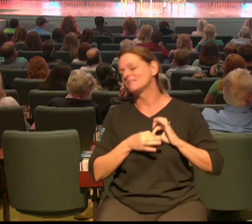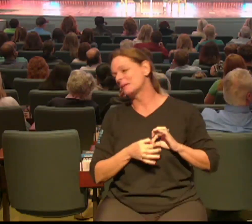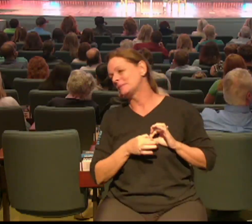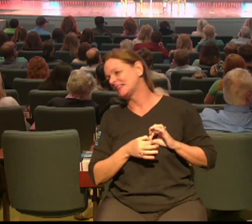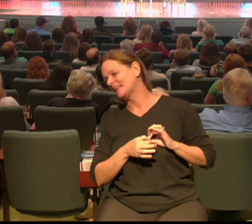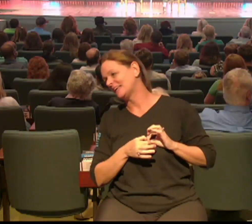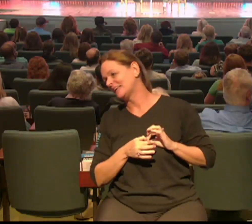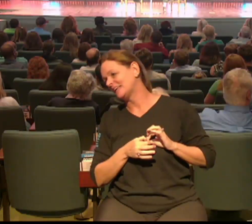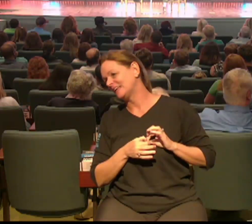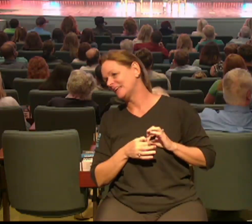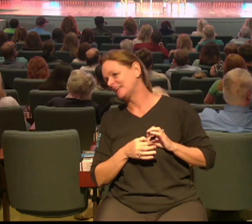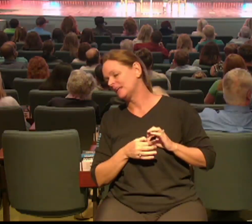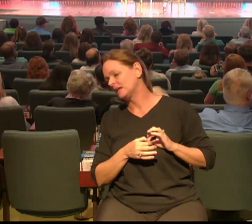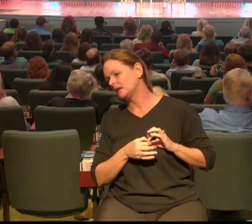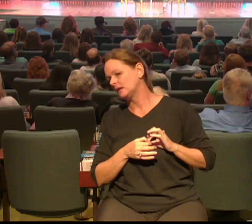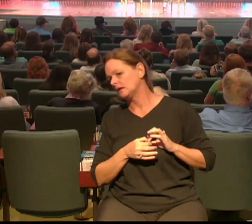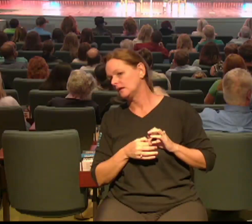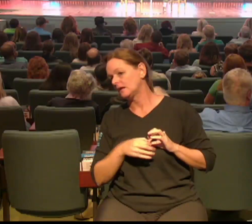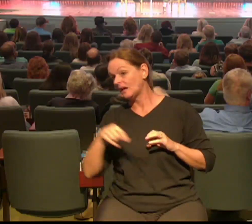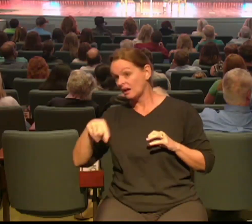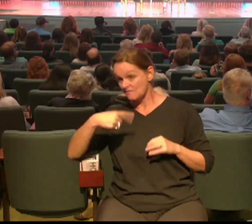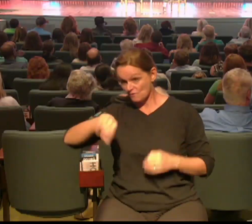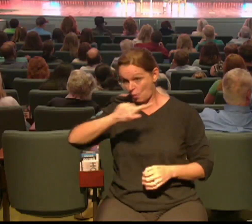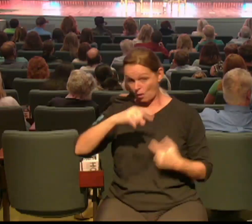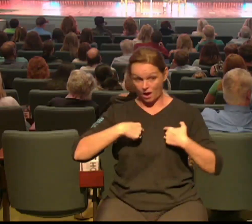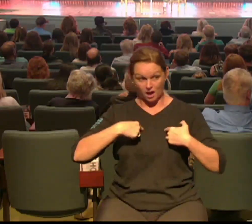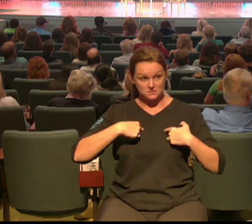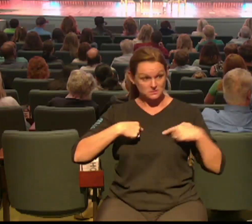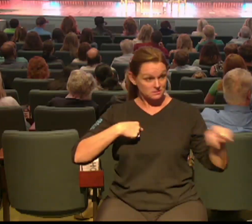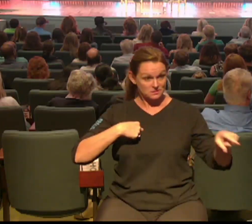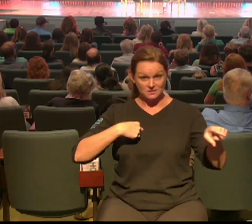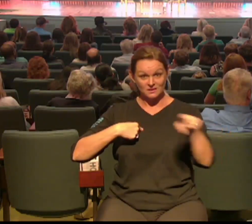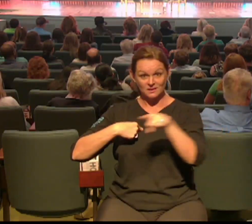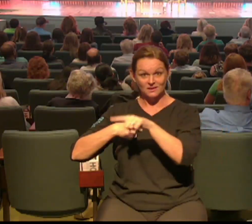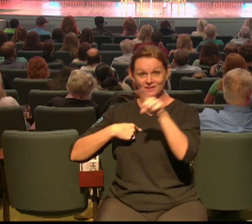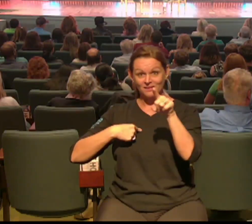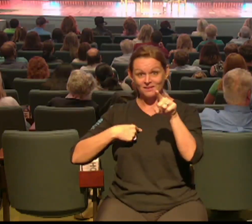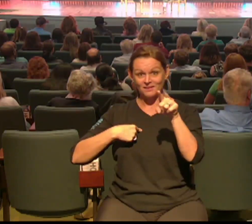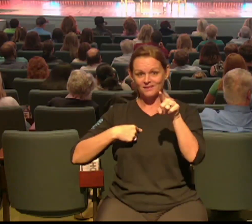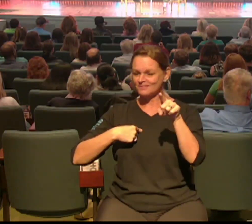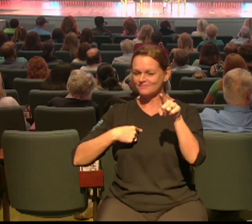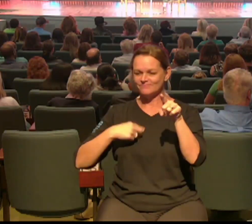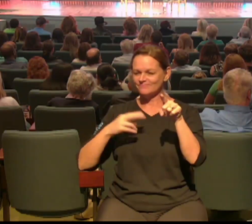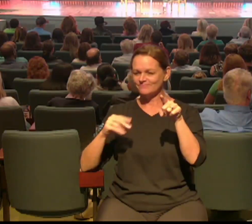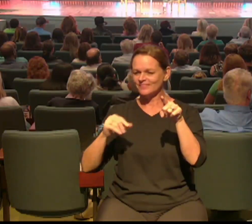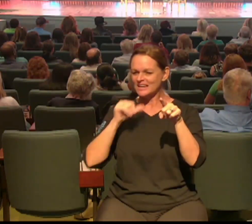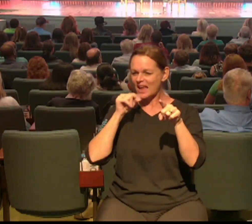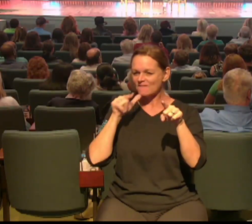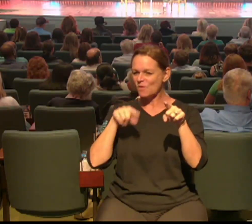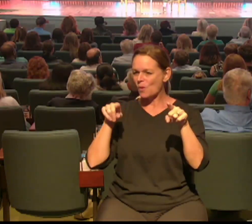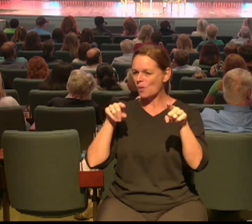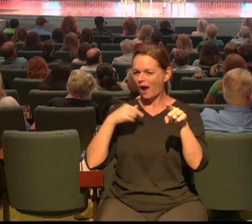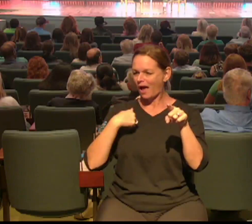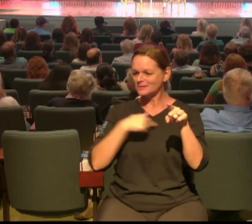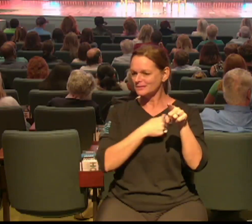want you to know that this place isn't about us we're not just followers we're fishermen